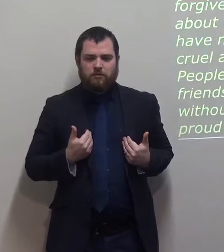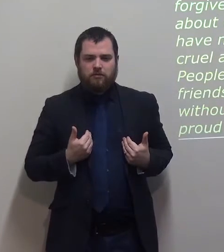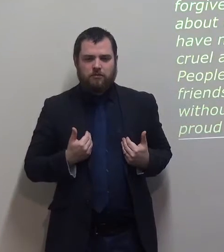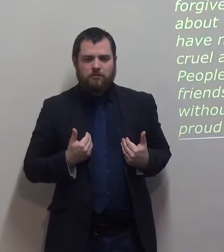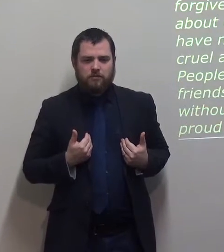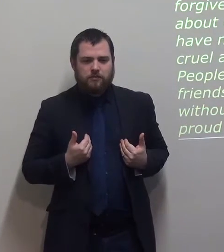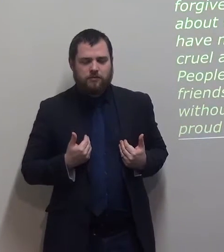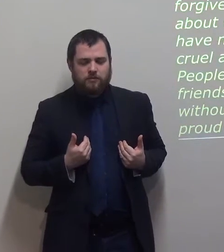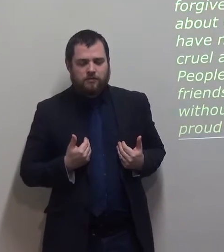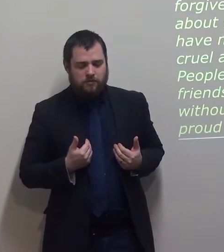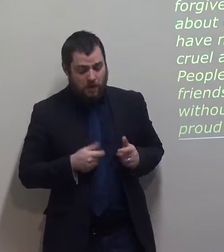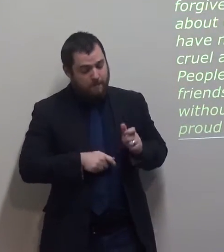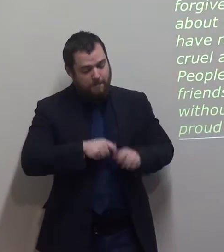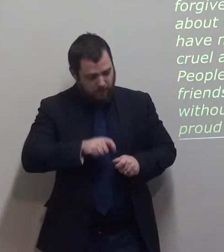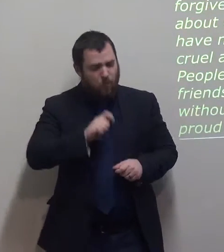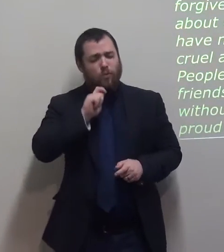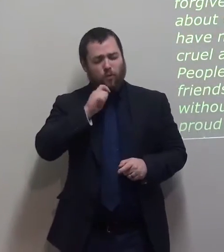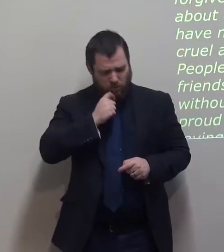They will be cruel and hate that this is good.